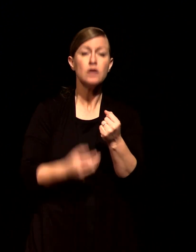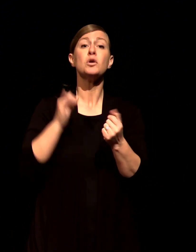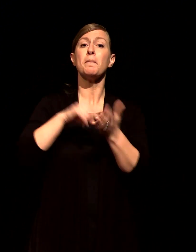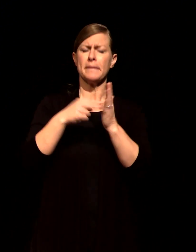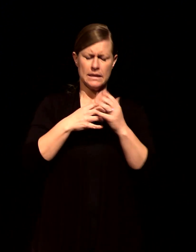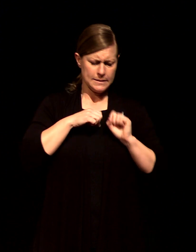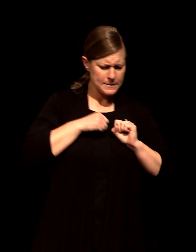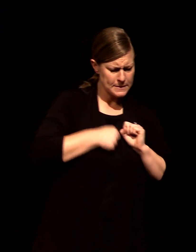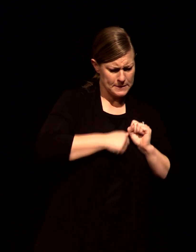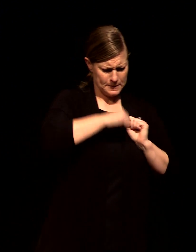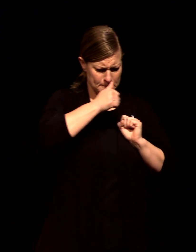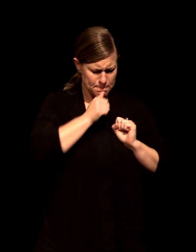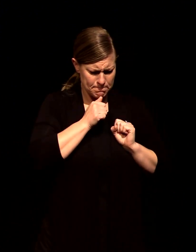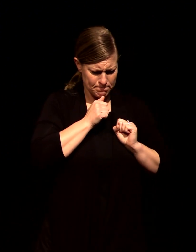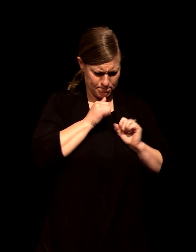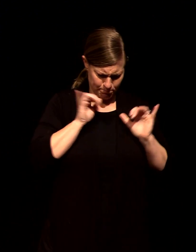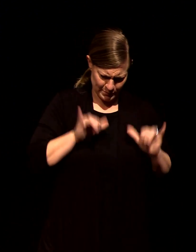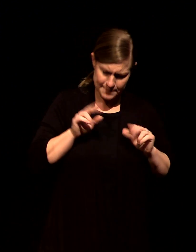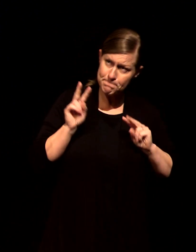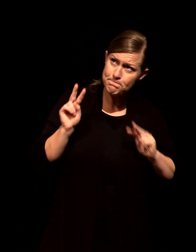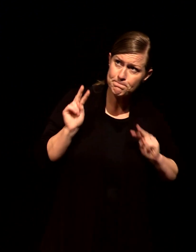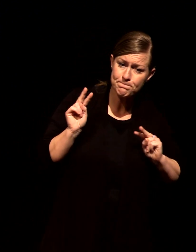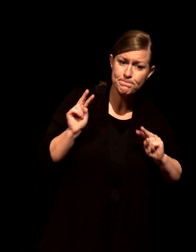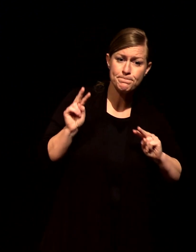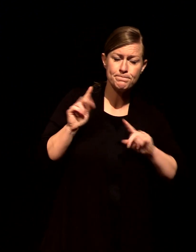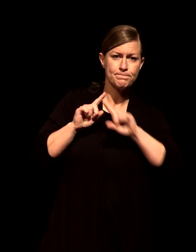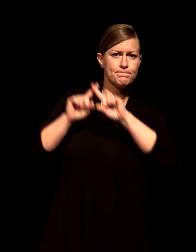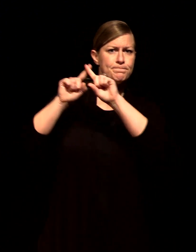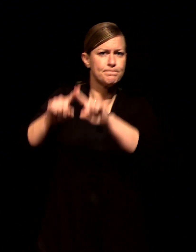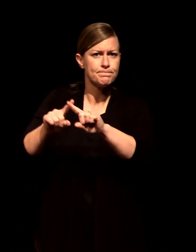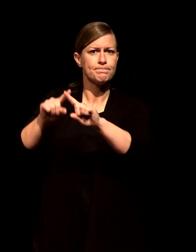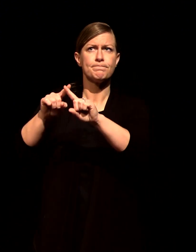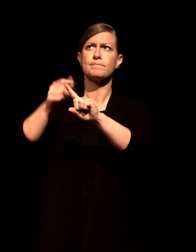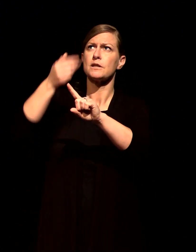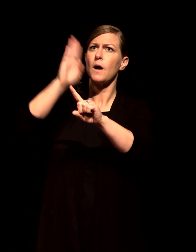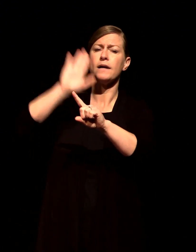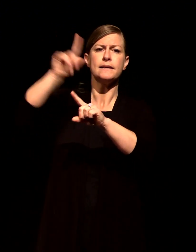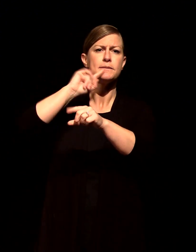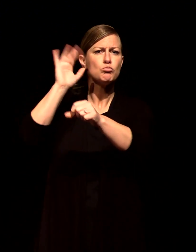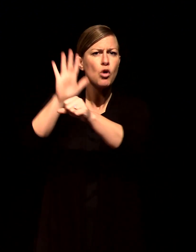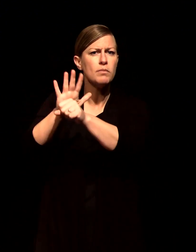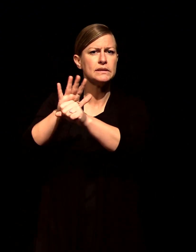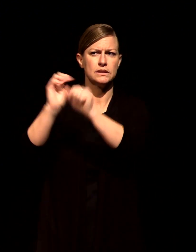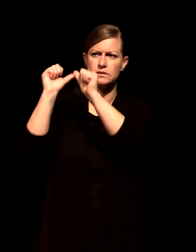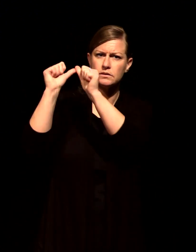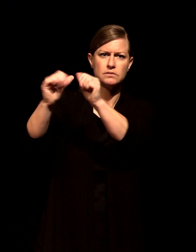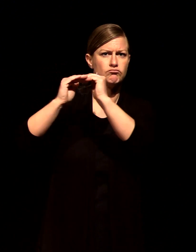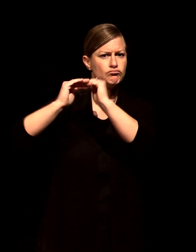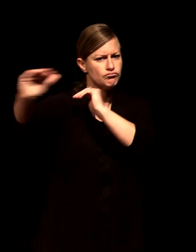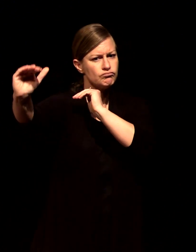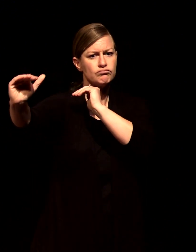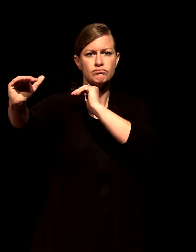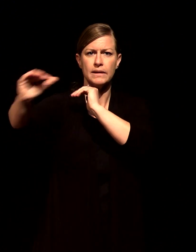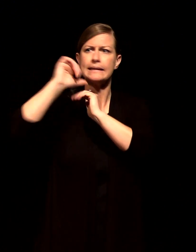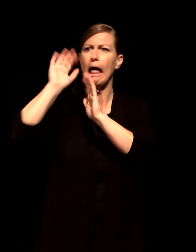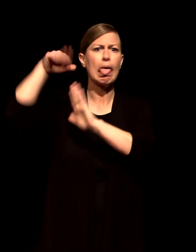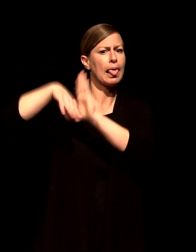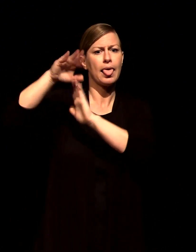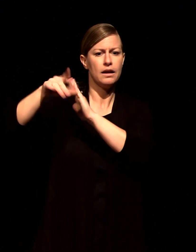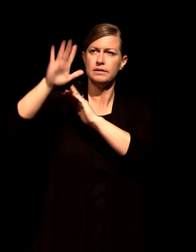eternal promises of God and in our broken world joy is often an act of resistance